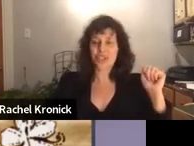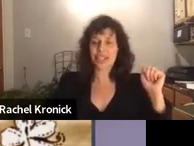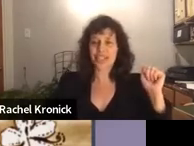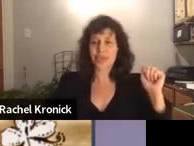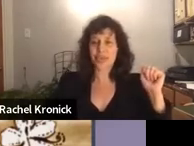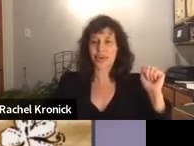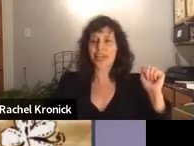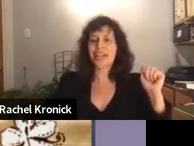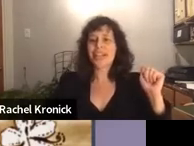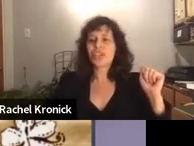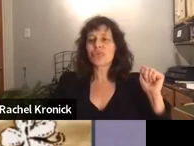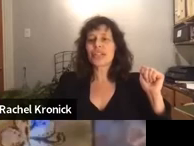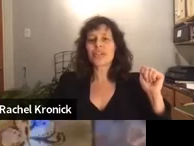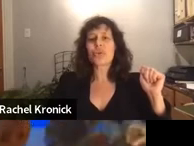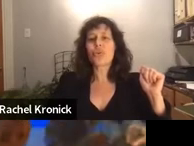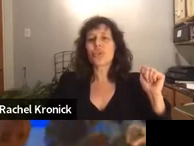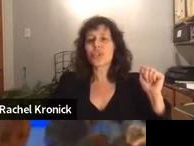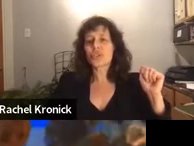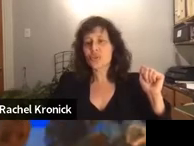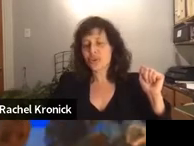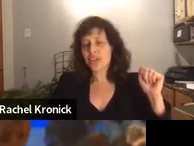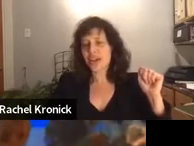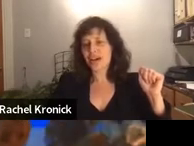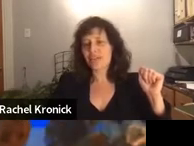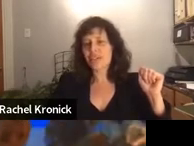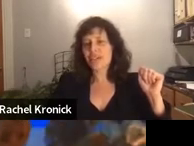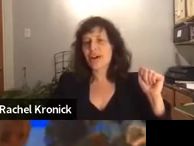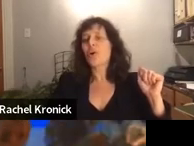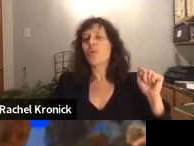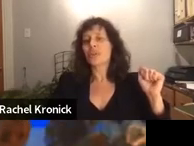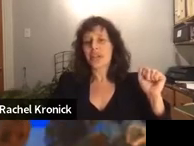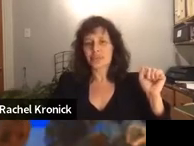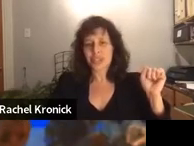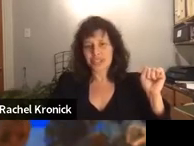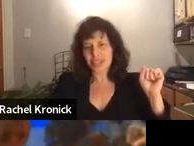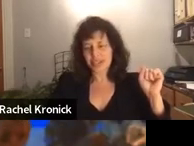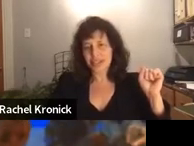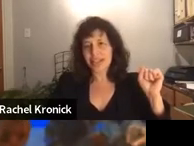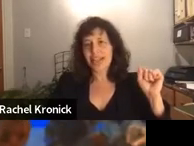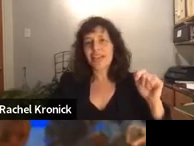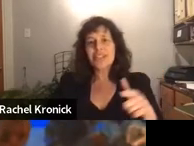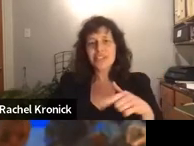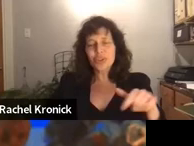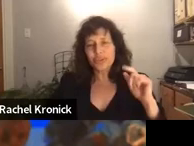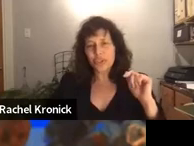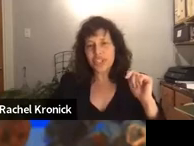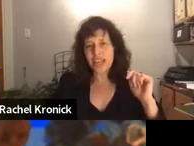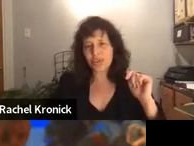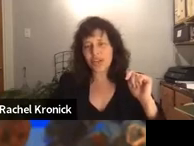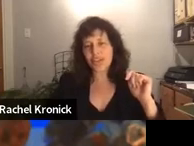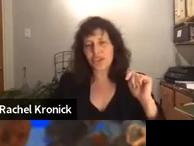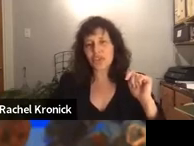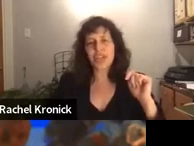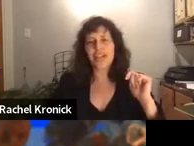sessions I did with her, she really told a story of hope and resilience. And this is her first